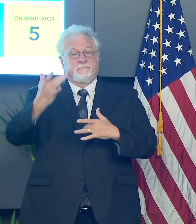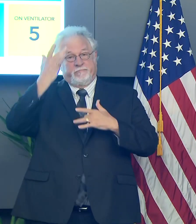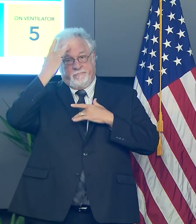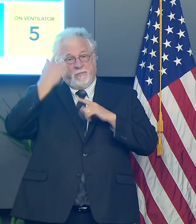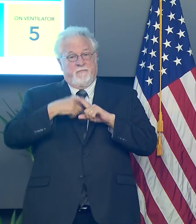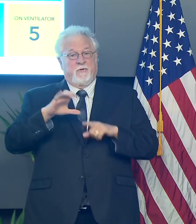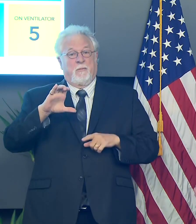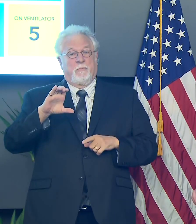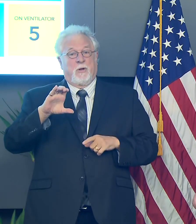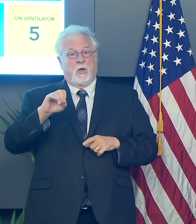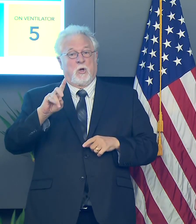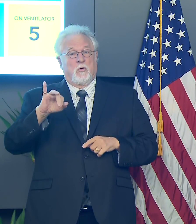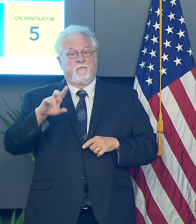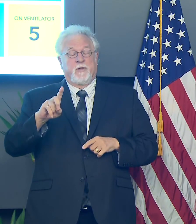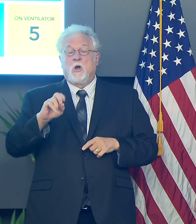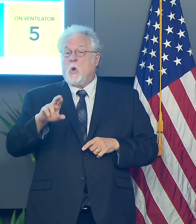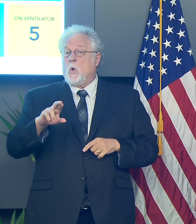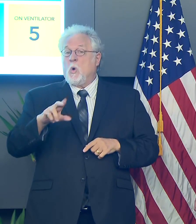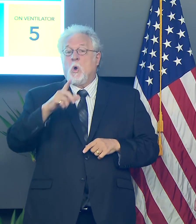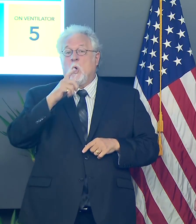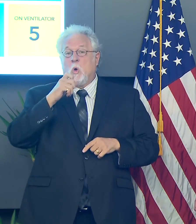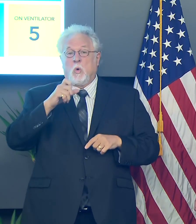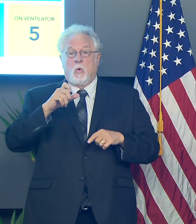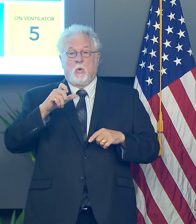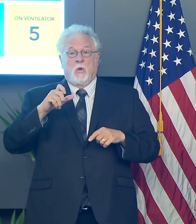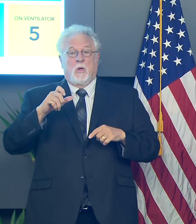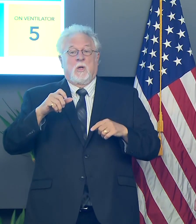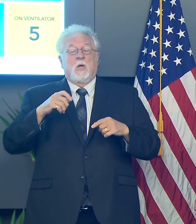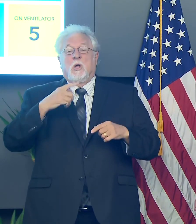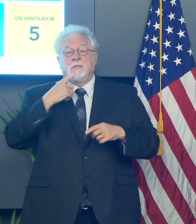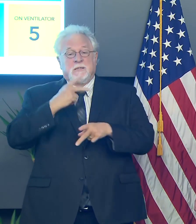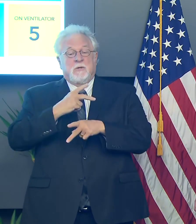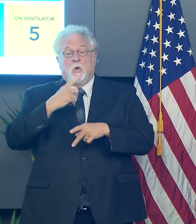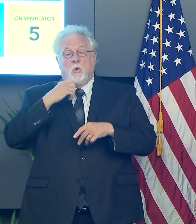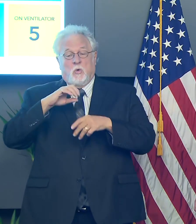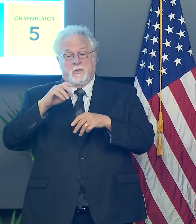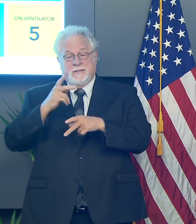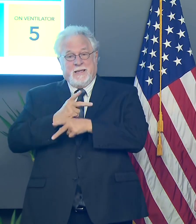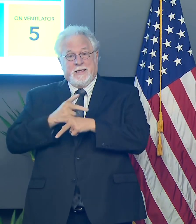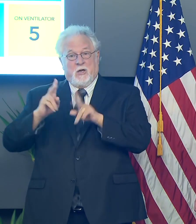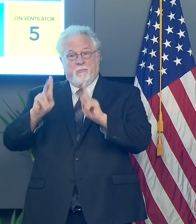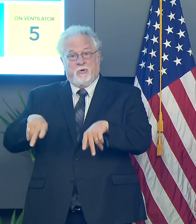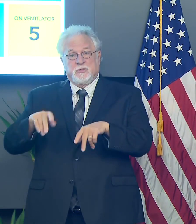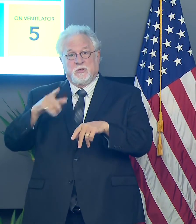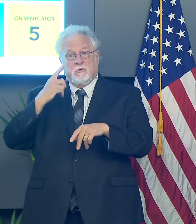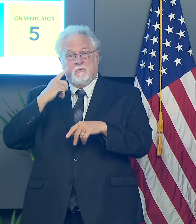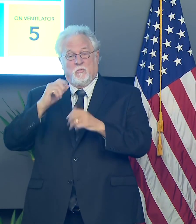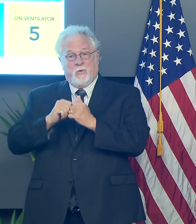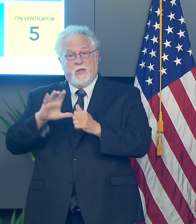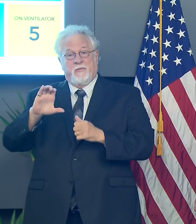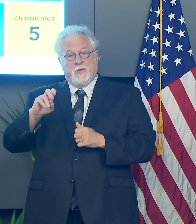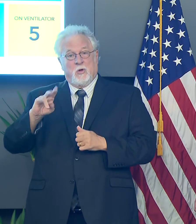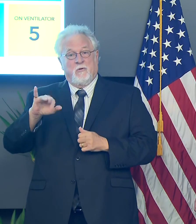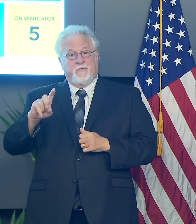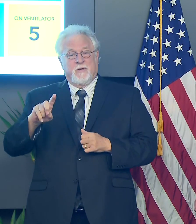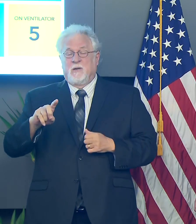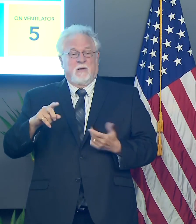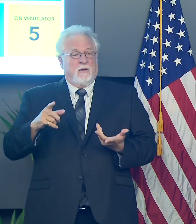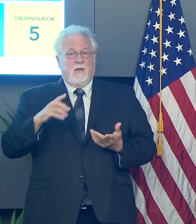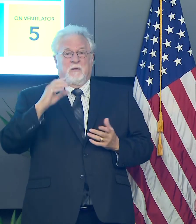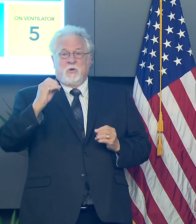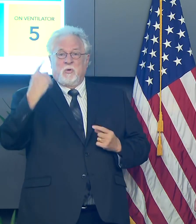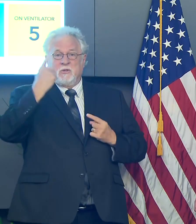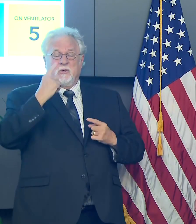or for those who are in their households caring for them. Um, in fact, there's not even consideration